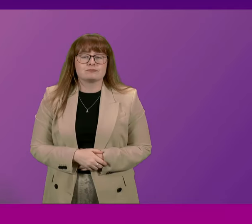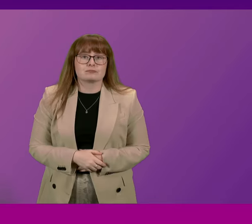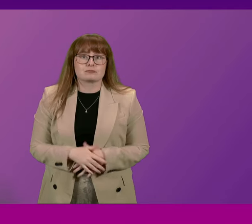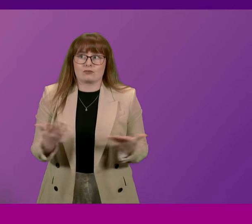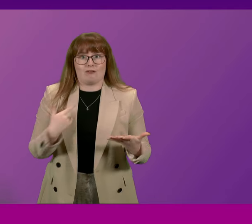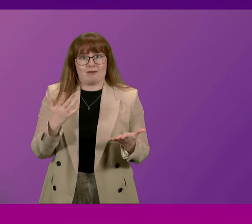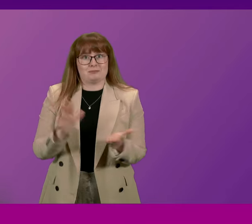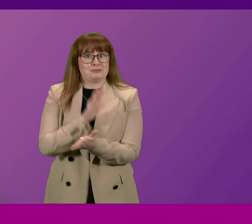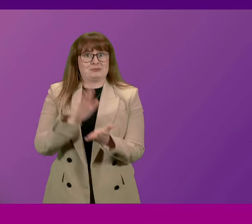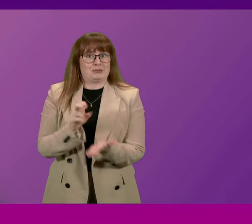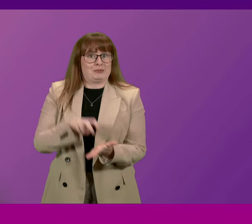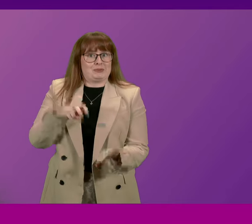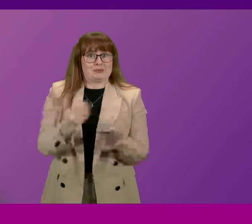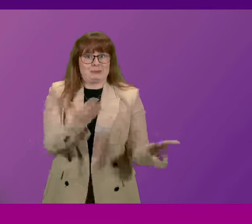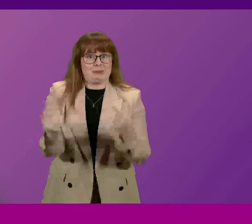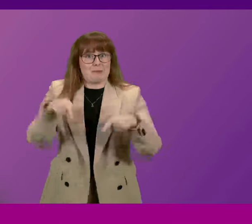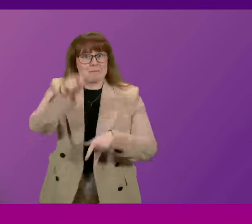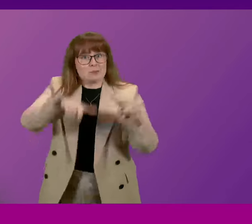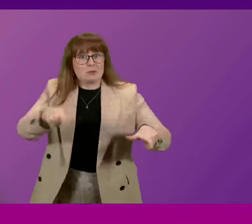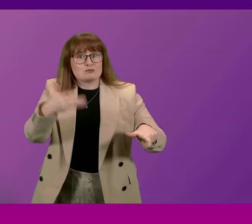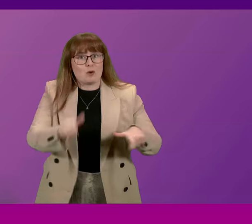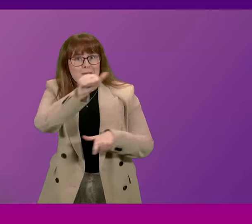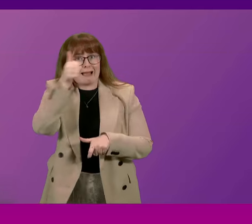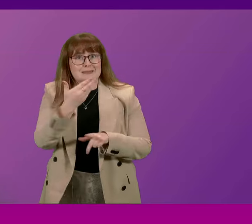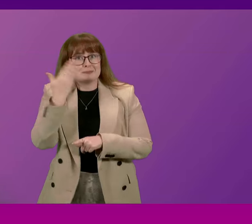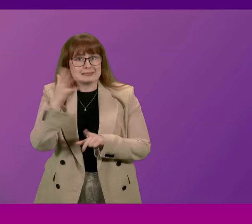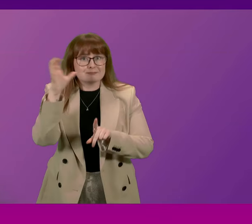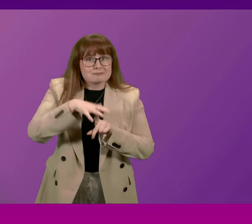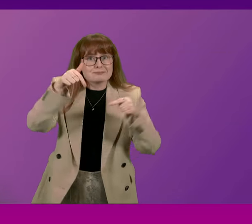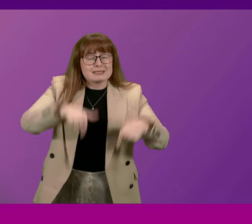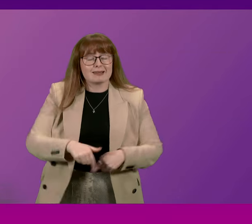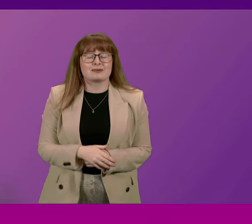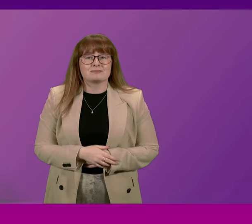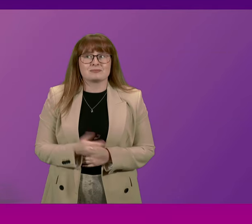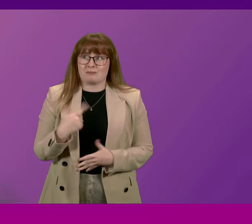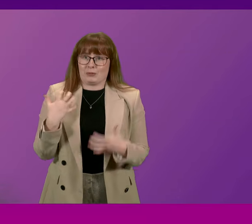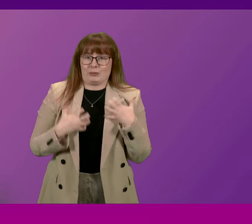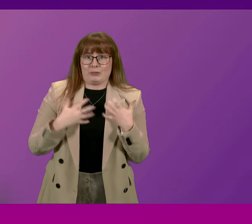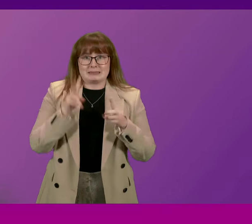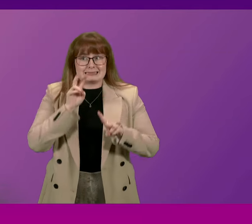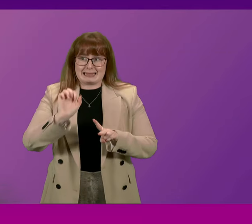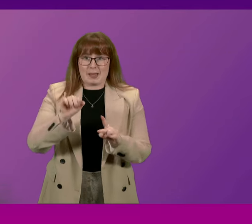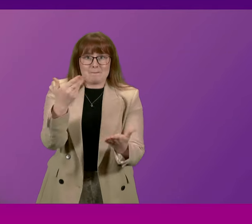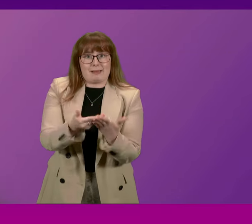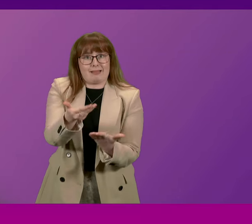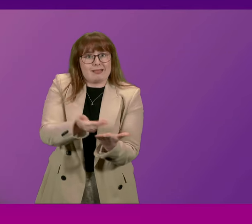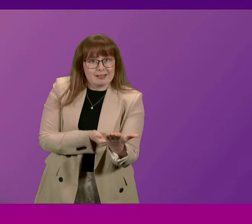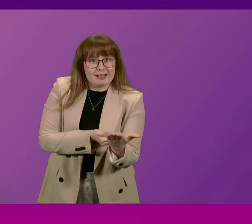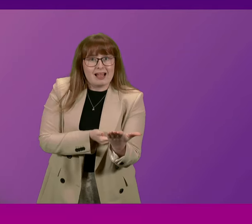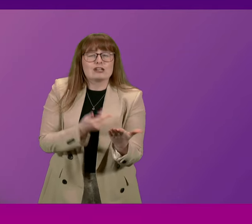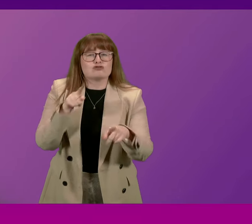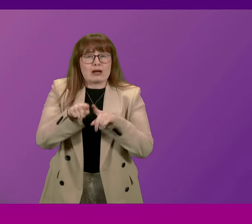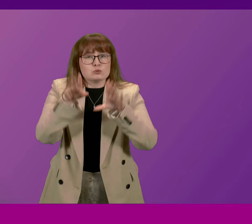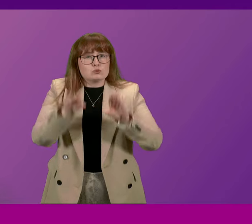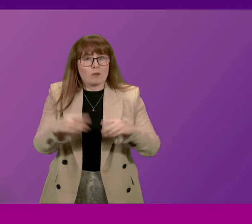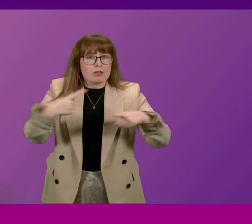I'm delighted to welcome the pupils of Banff Academy to Parliament today. I look forward to seeing their bill and as tackling misinformation